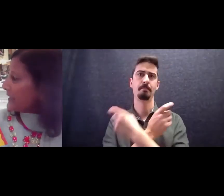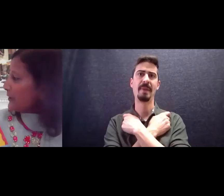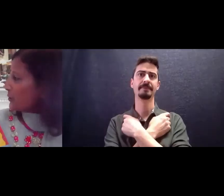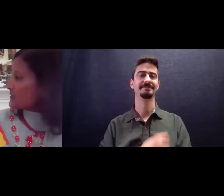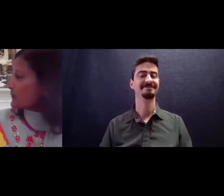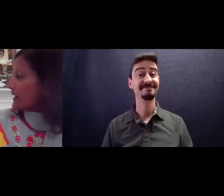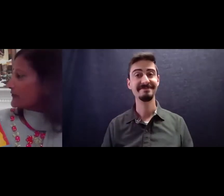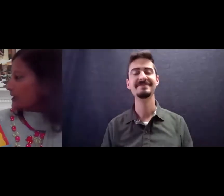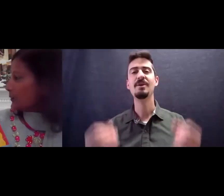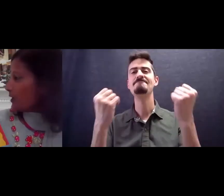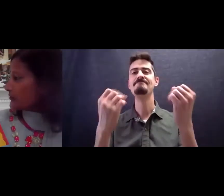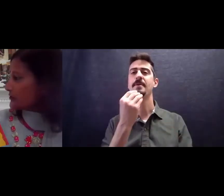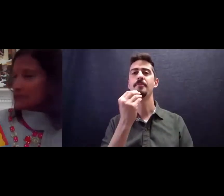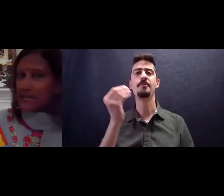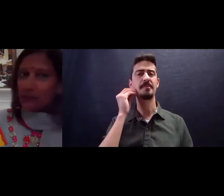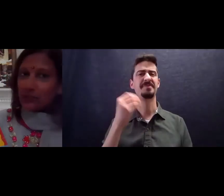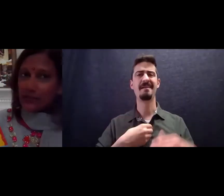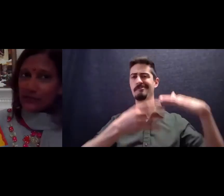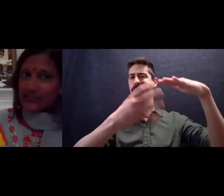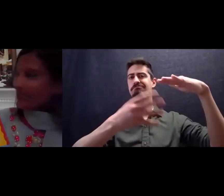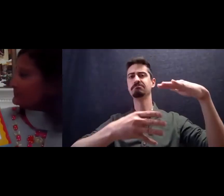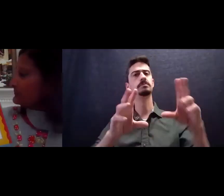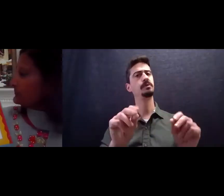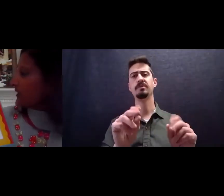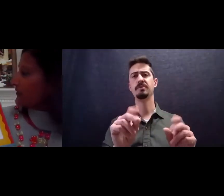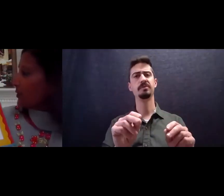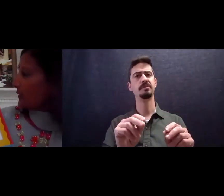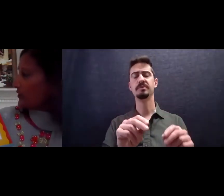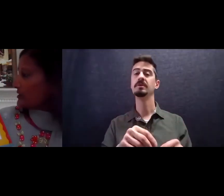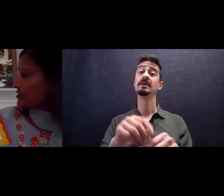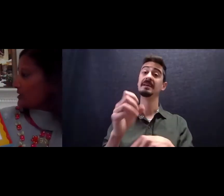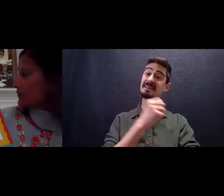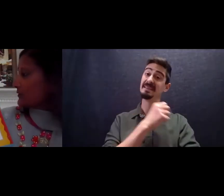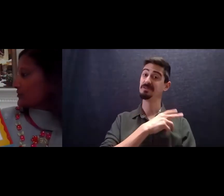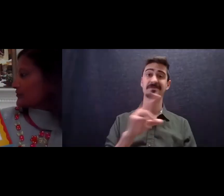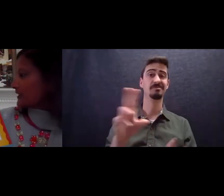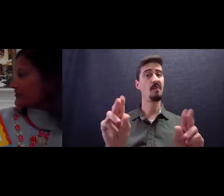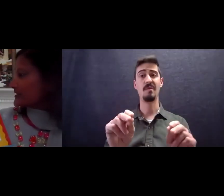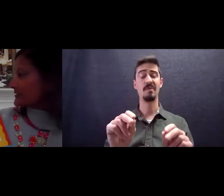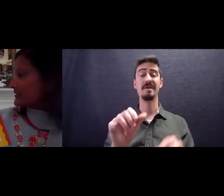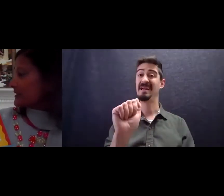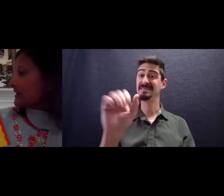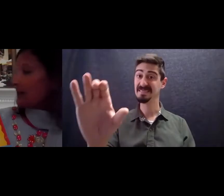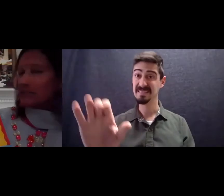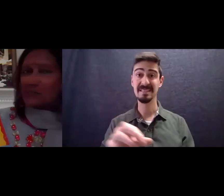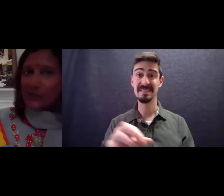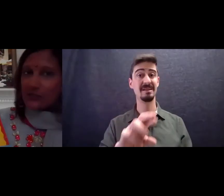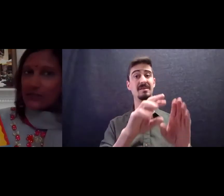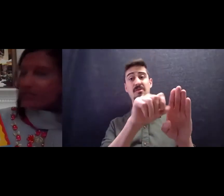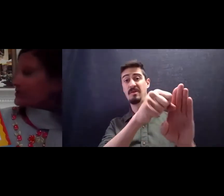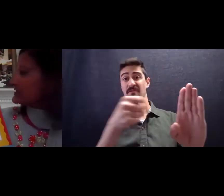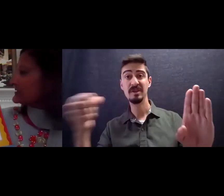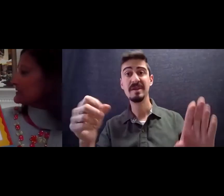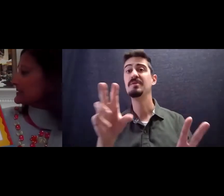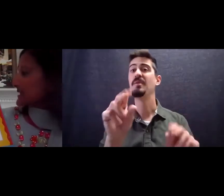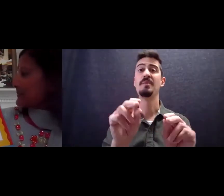many homes don't have running water or stable electricity no air conditioning or refrigerators on special